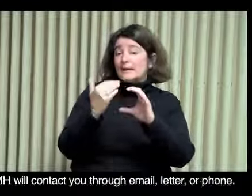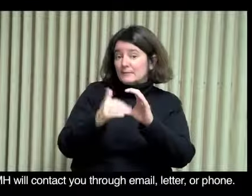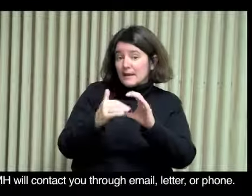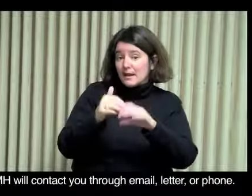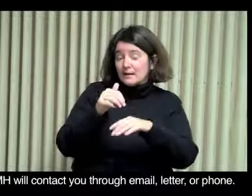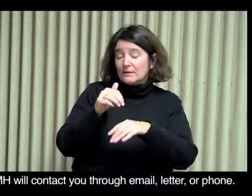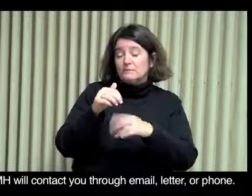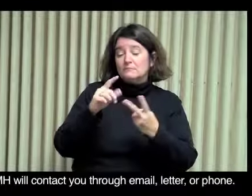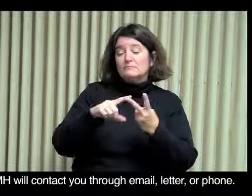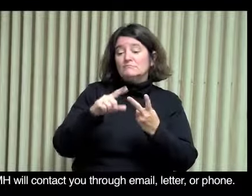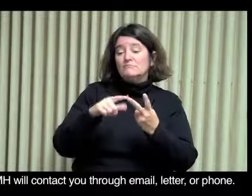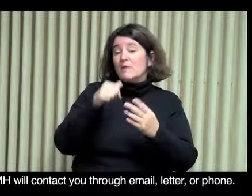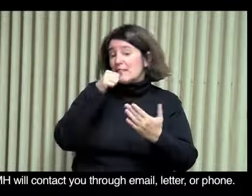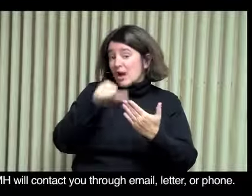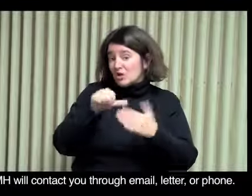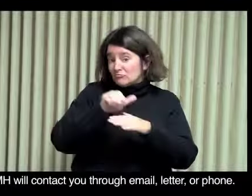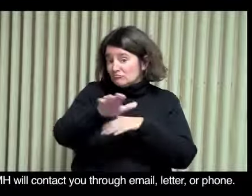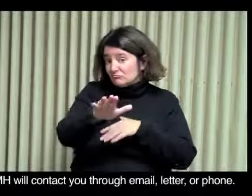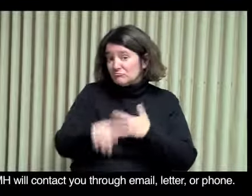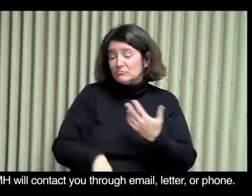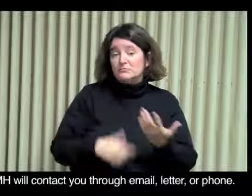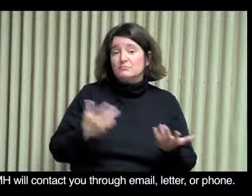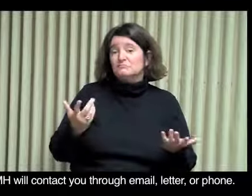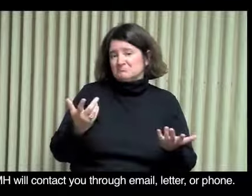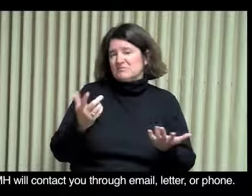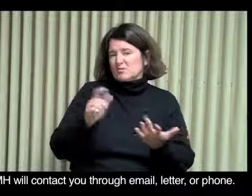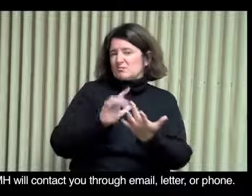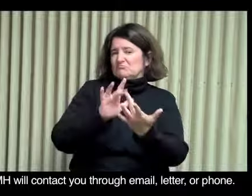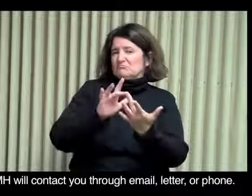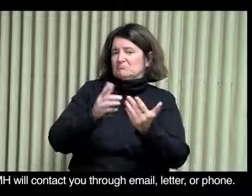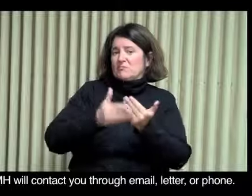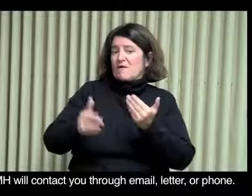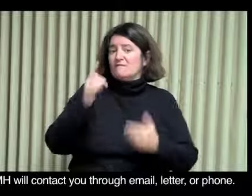DMH will contact you through email, letter, or telephone.